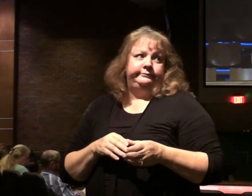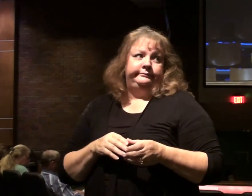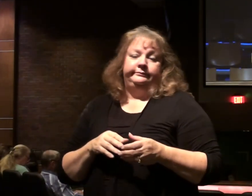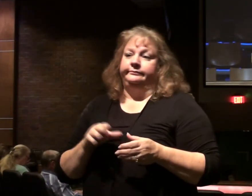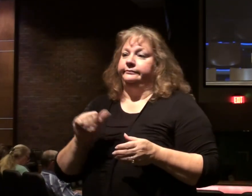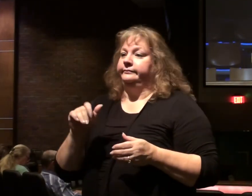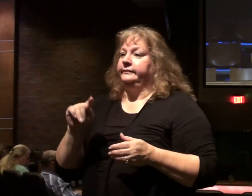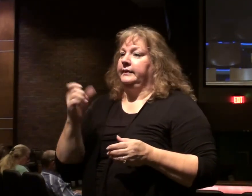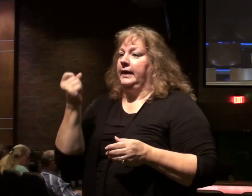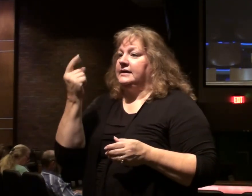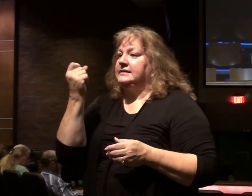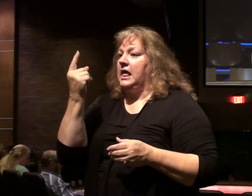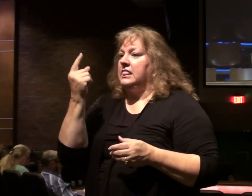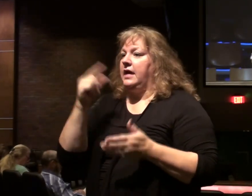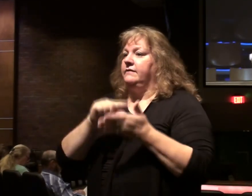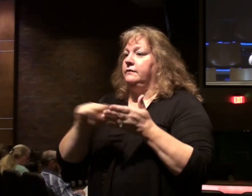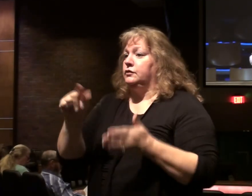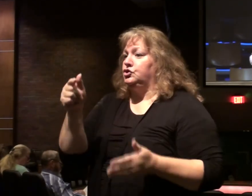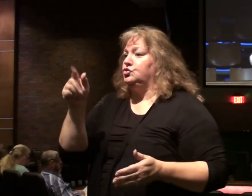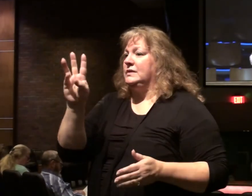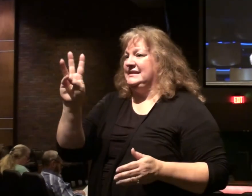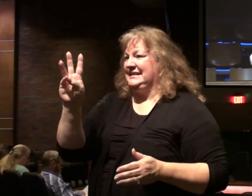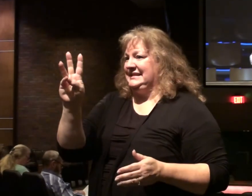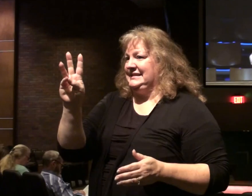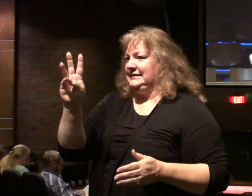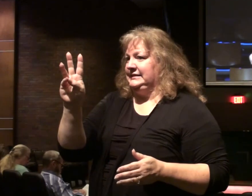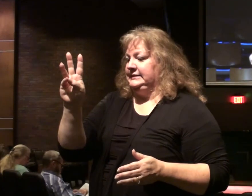Acts 11 verse 26. Very important verse.